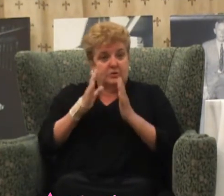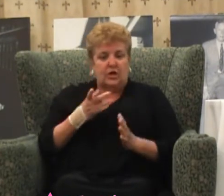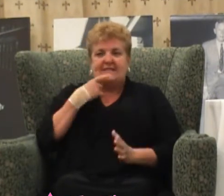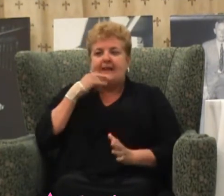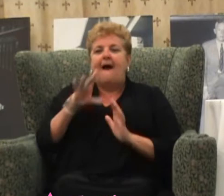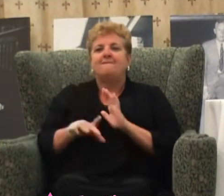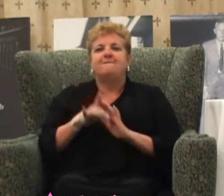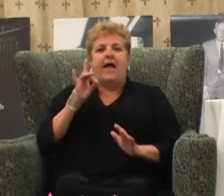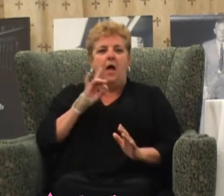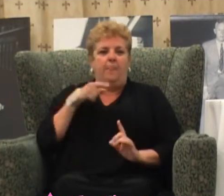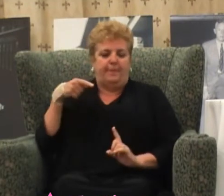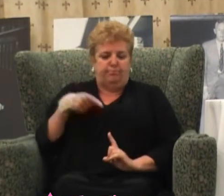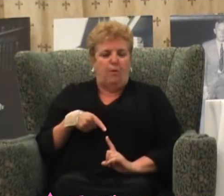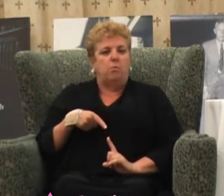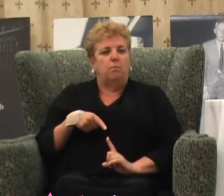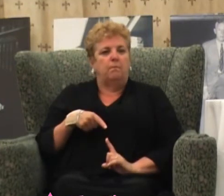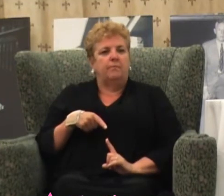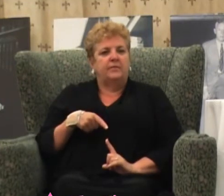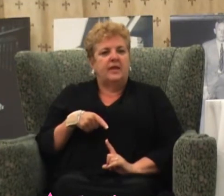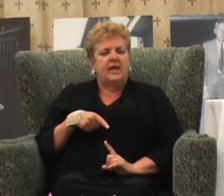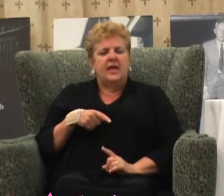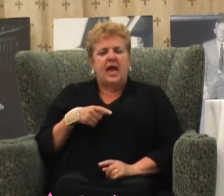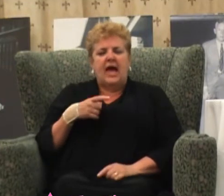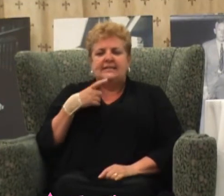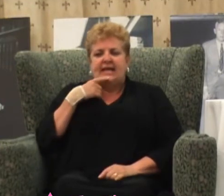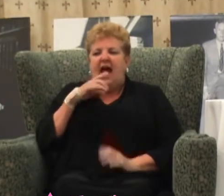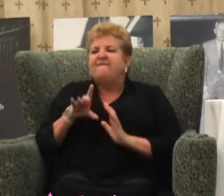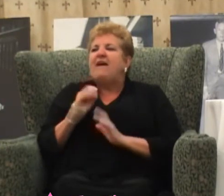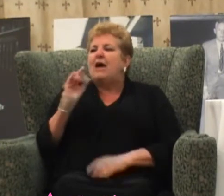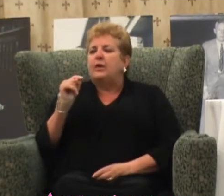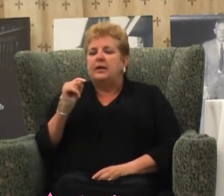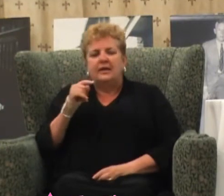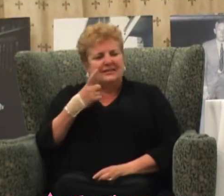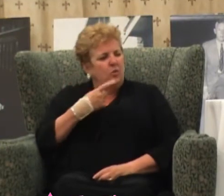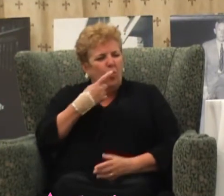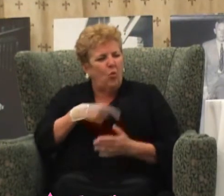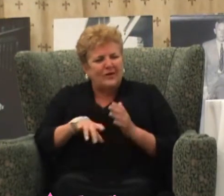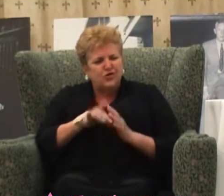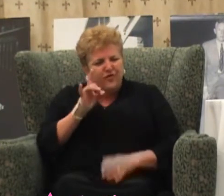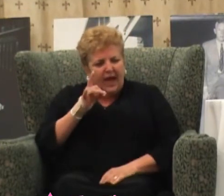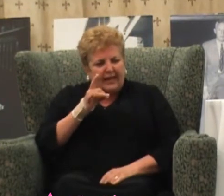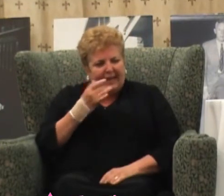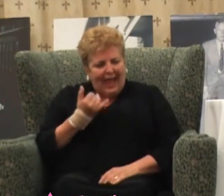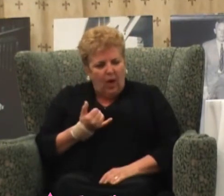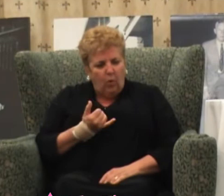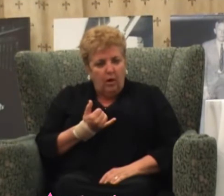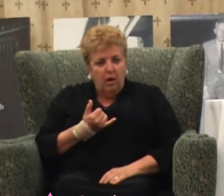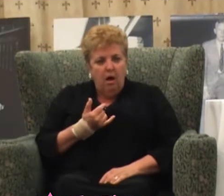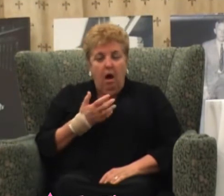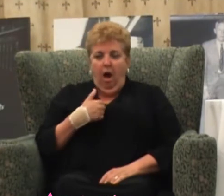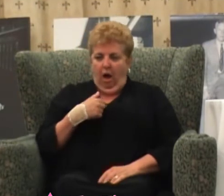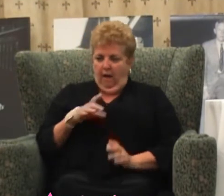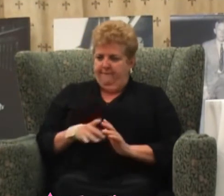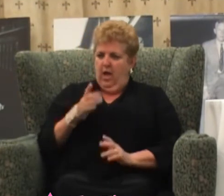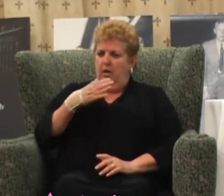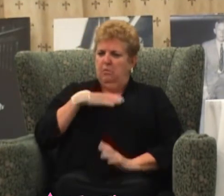He said, I was always finding stuff. He said, what'd you find now, Doug? I said, oh, my deeper underlying cause and condition.